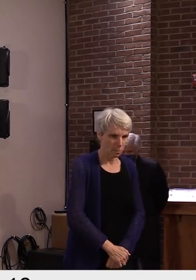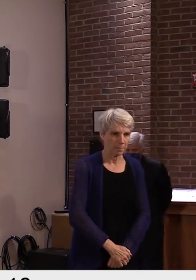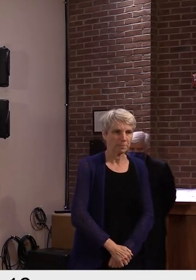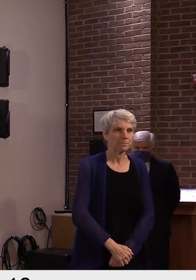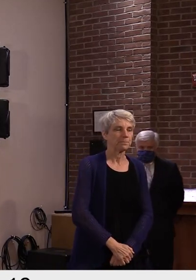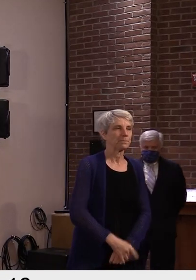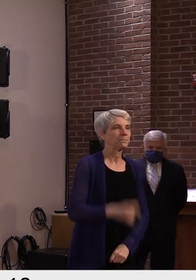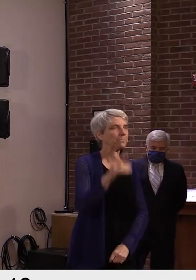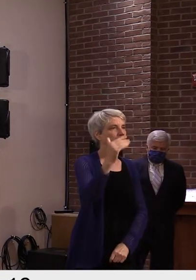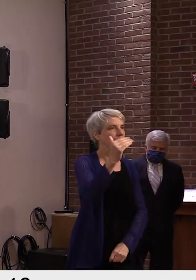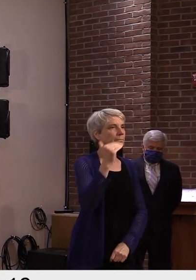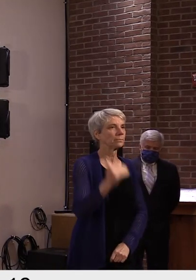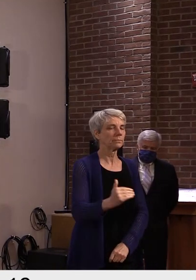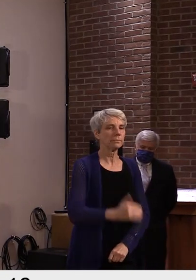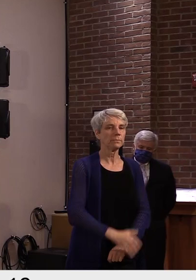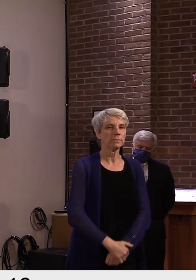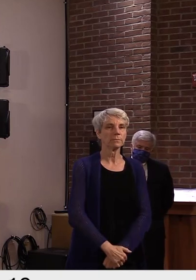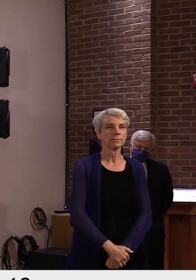Steve, any KTV?